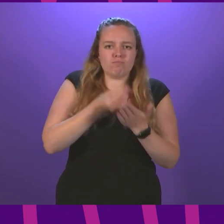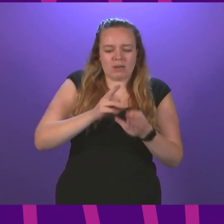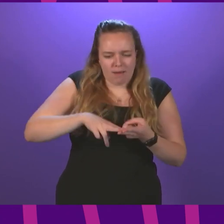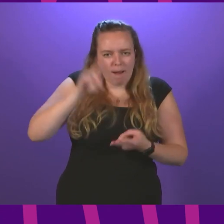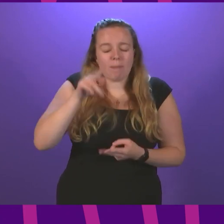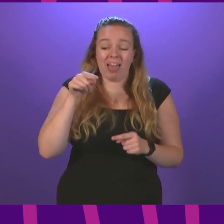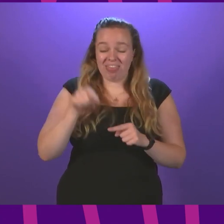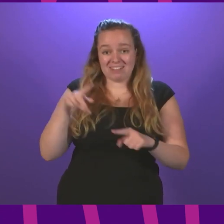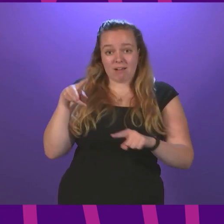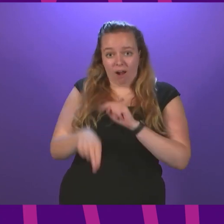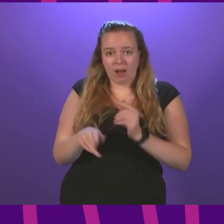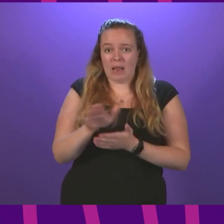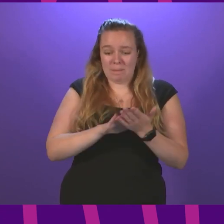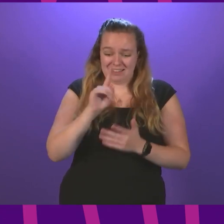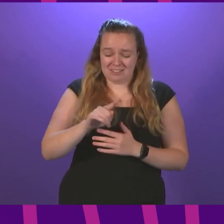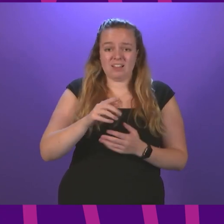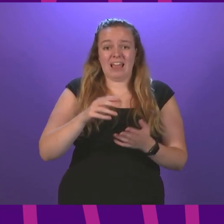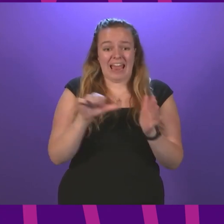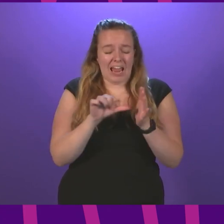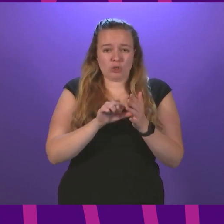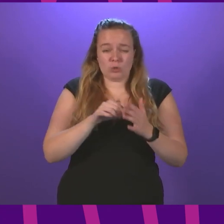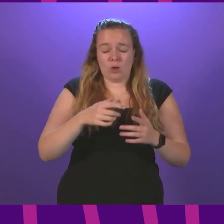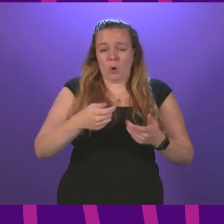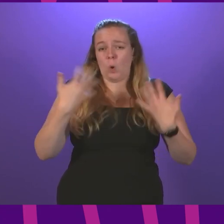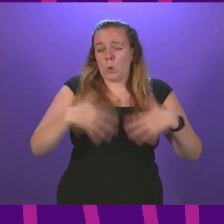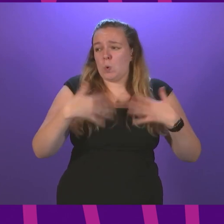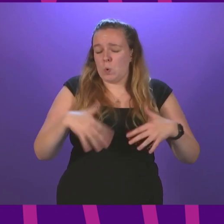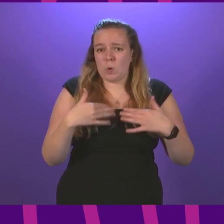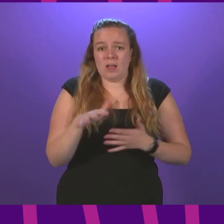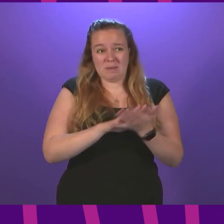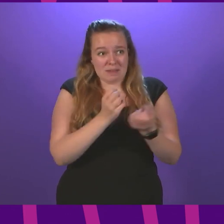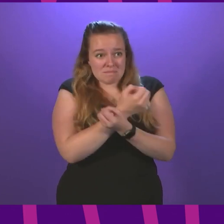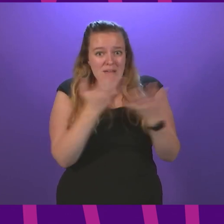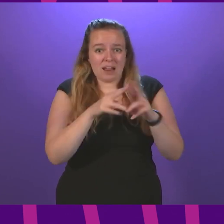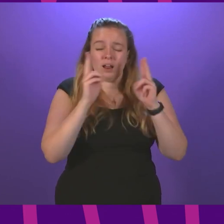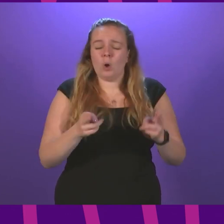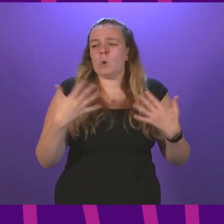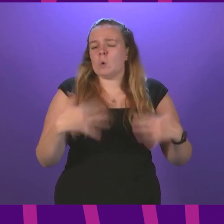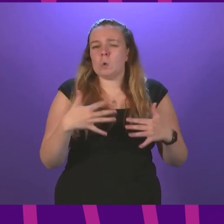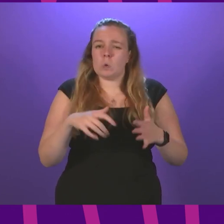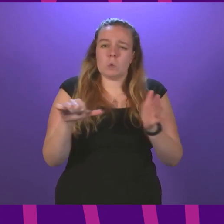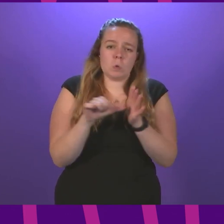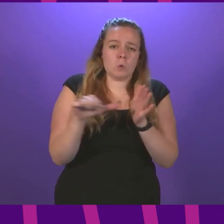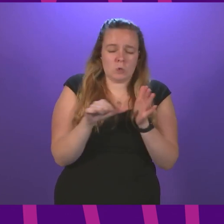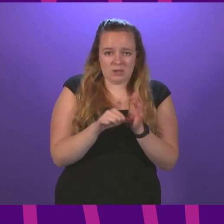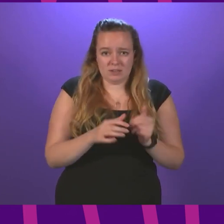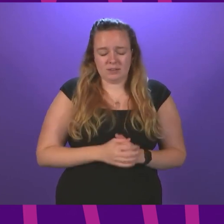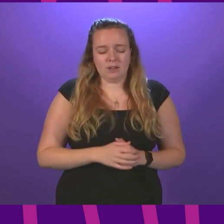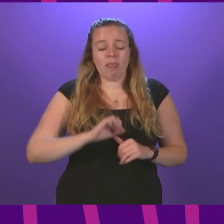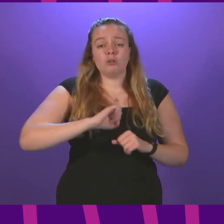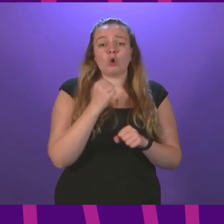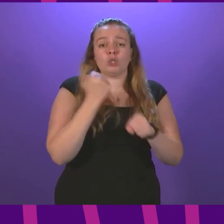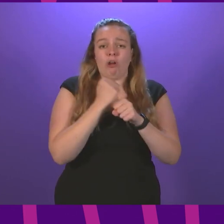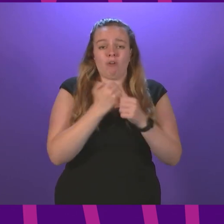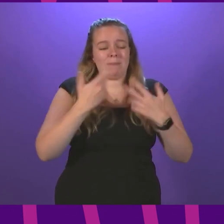threatens to compound these issues and deal millions of households a hammer blow of hardship. Analysis from the Scottish